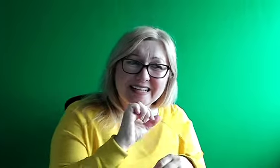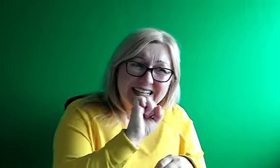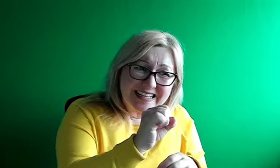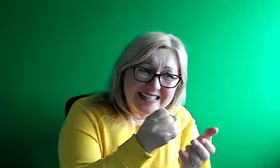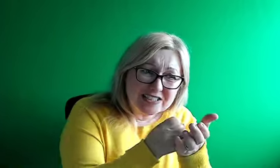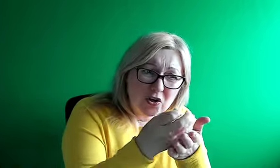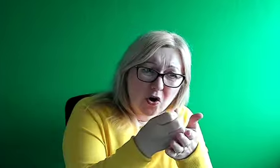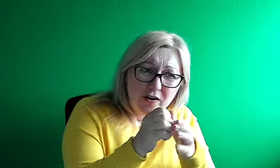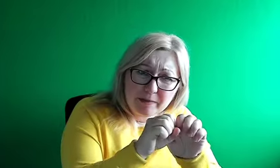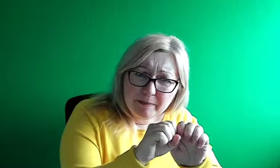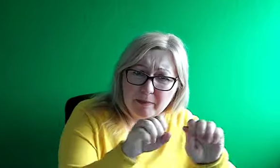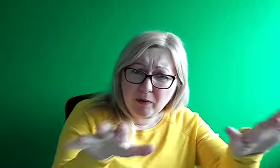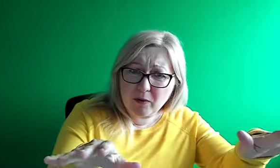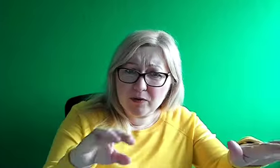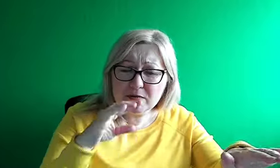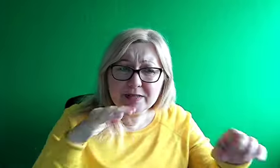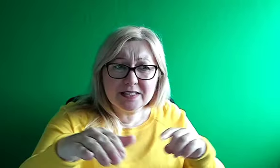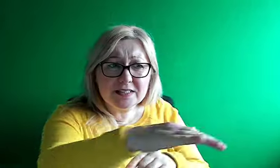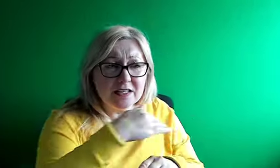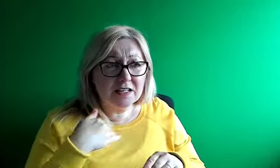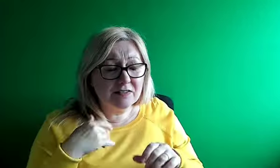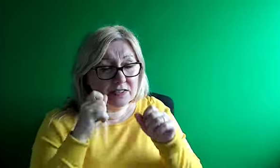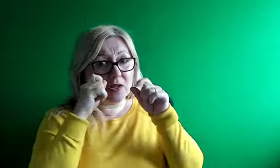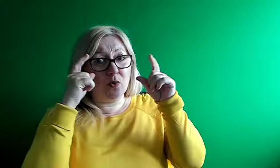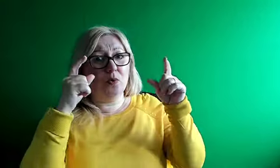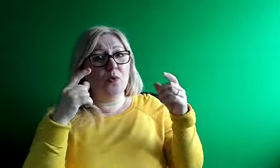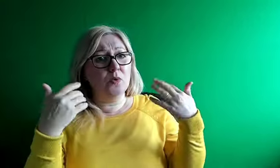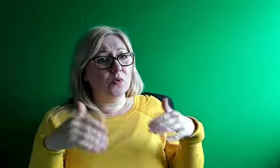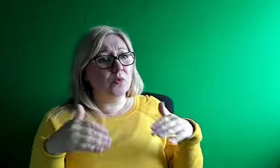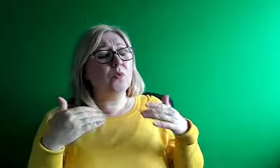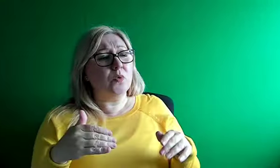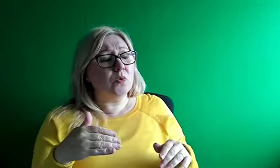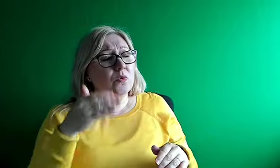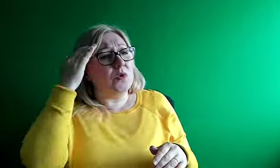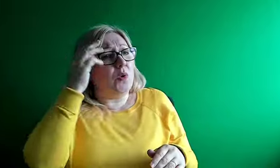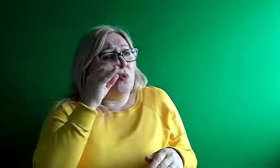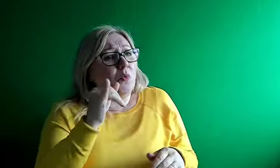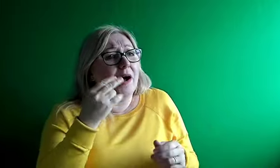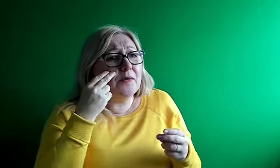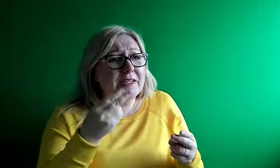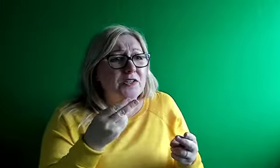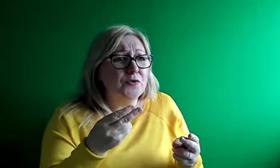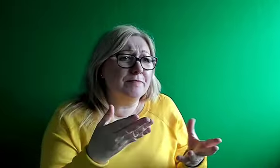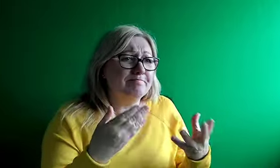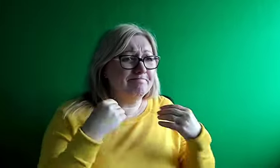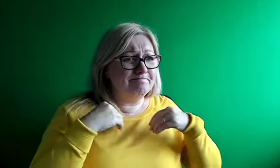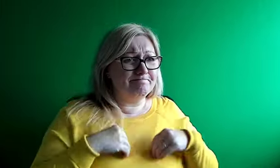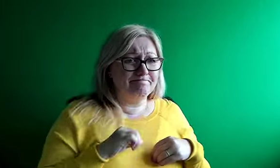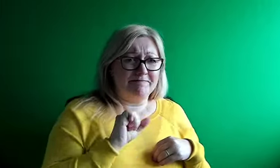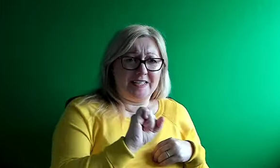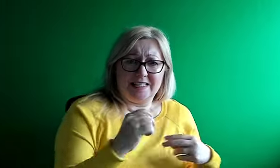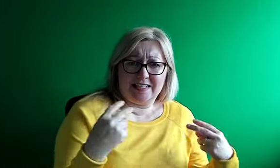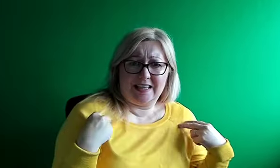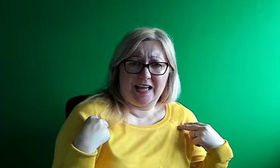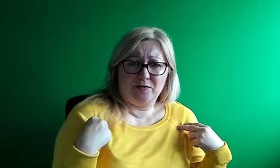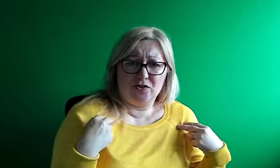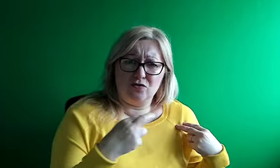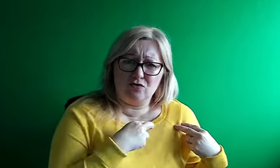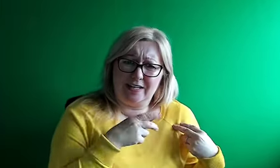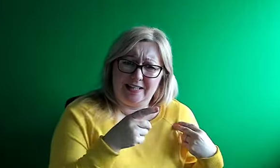people's eyes to why so many people need to learn a racist language, truly has inspired so many, and, you that's not just for myself,